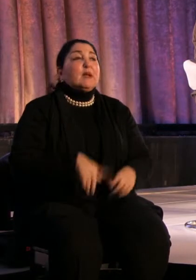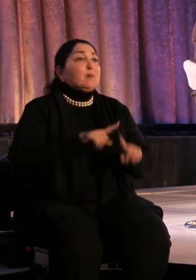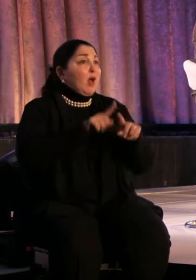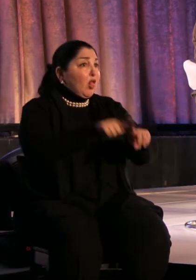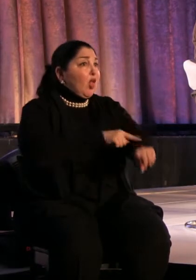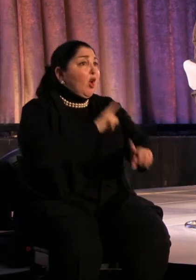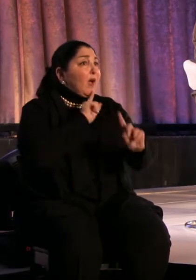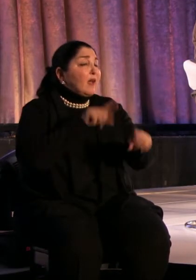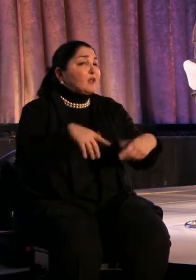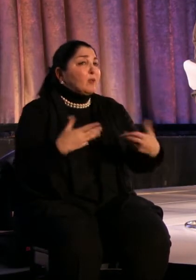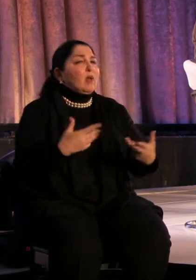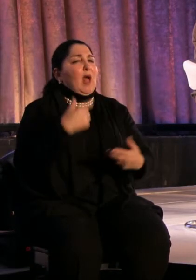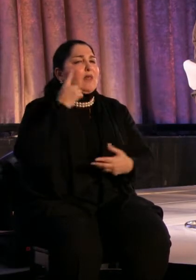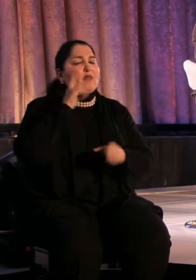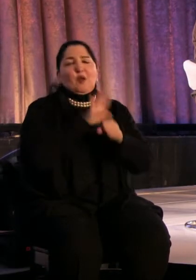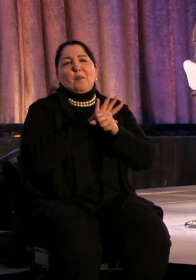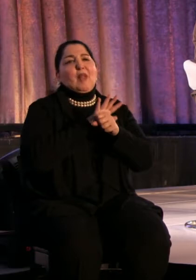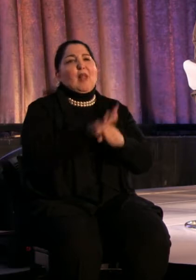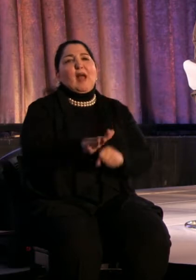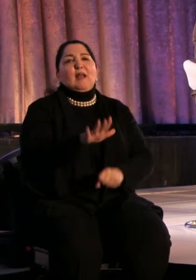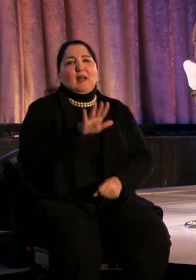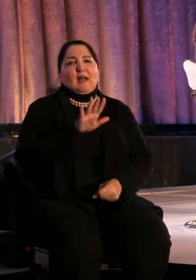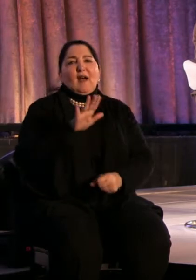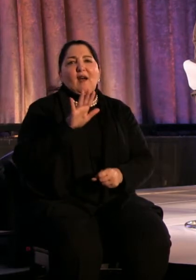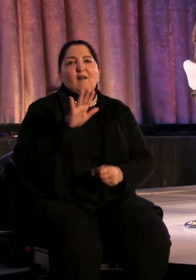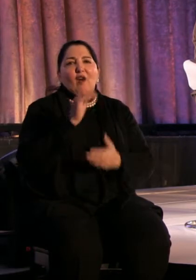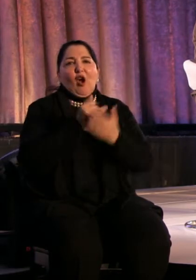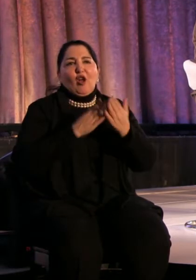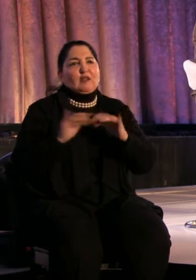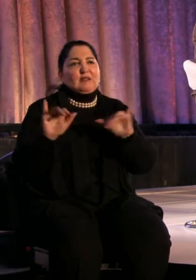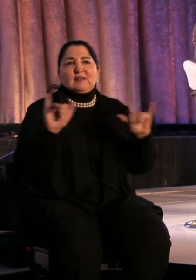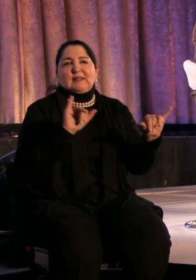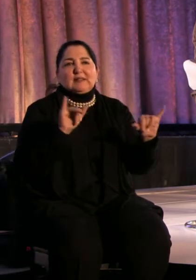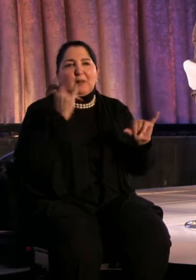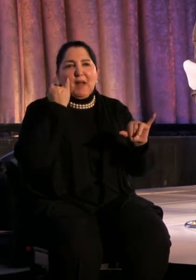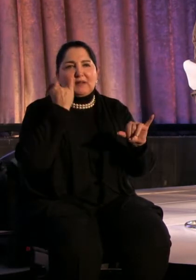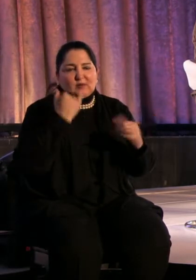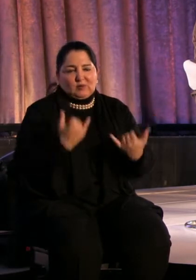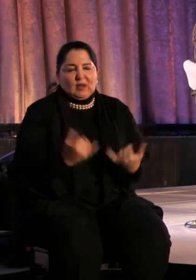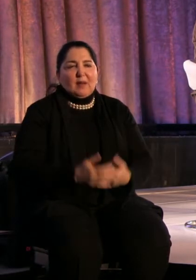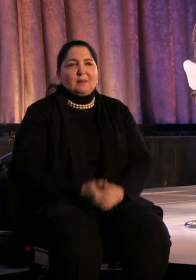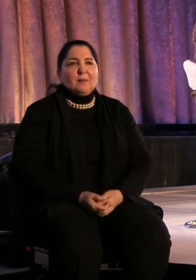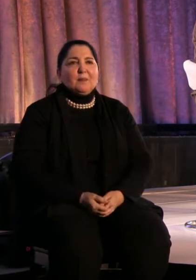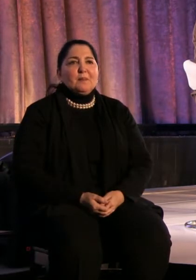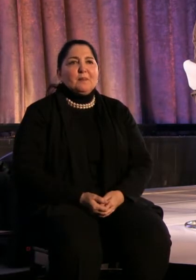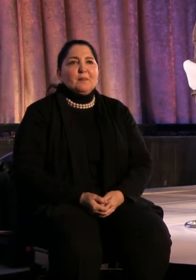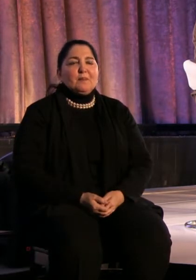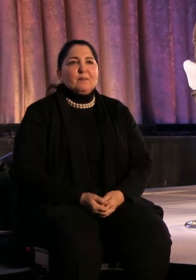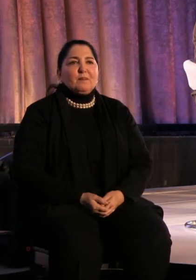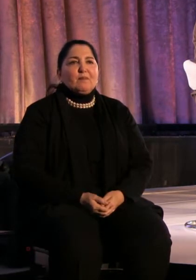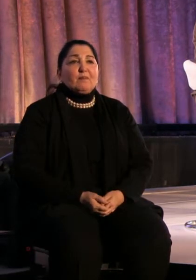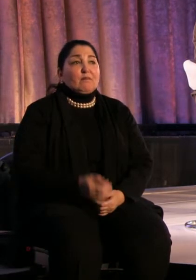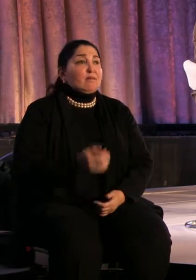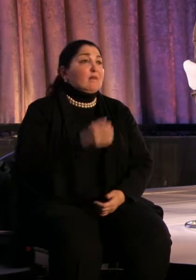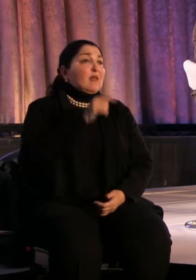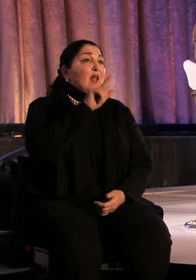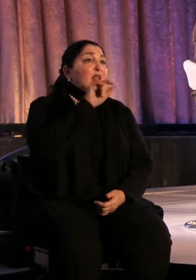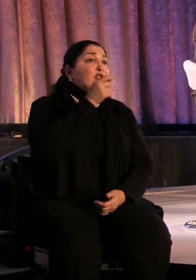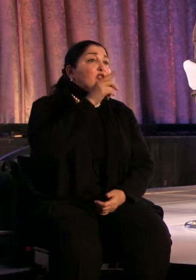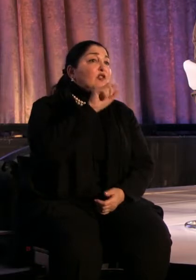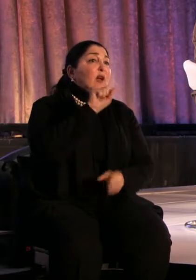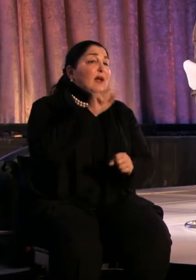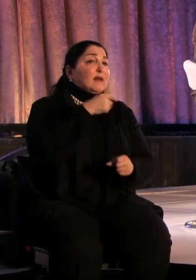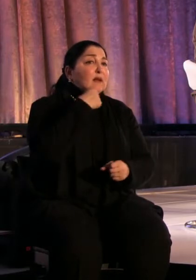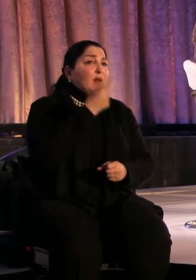that there are plenty of Woody Guthrie's today. I, as Alicia can tell you, I'm not much of an internet